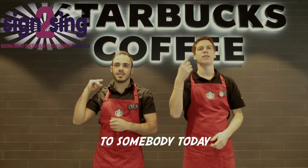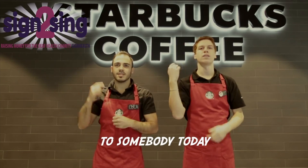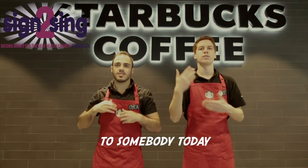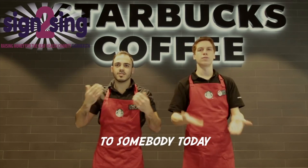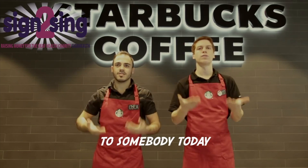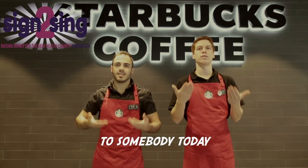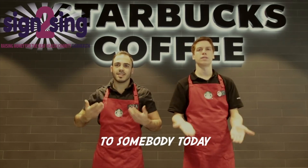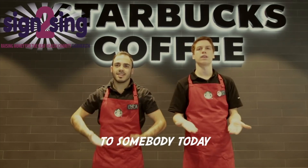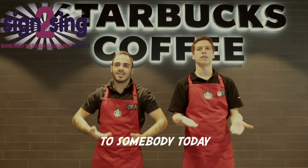today